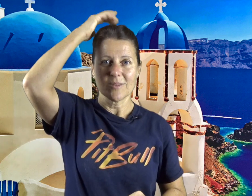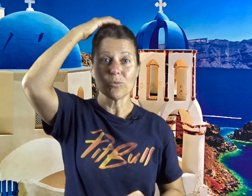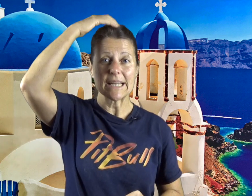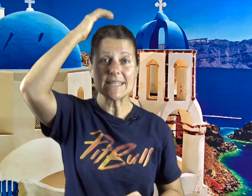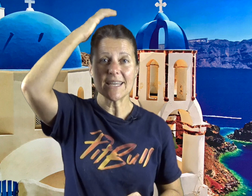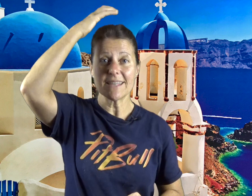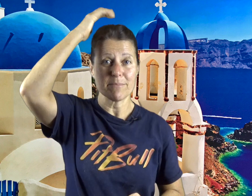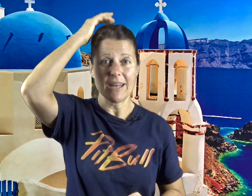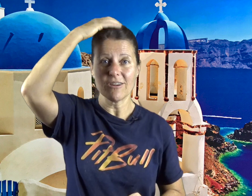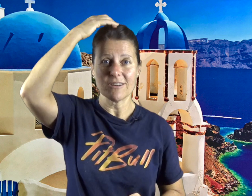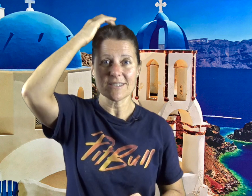releasing this money curse.